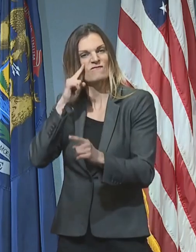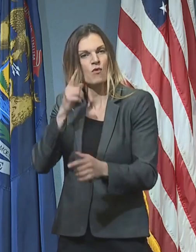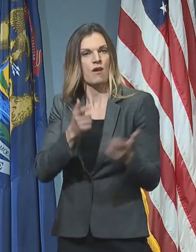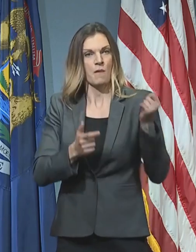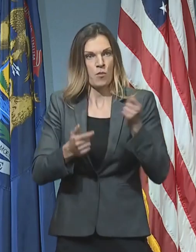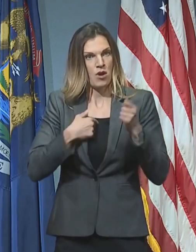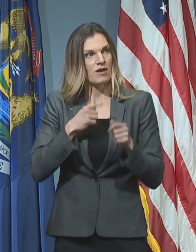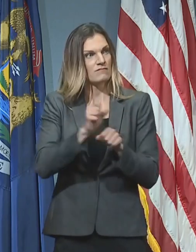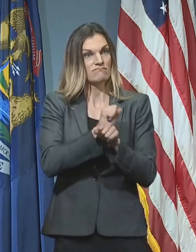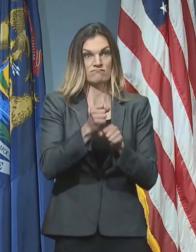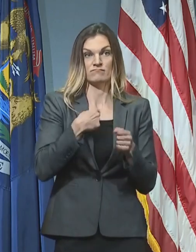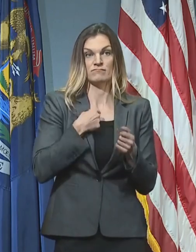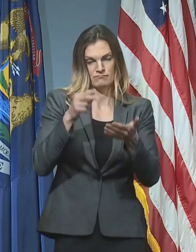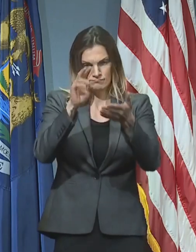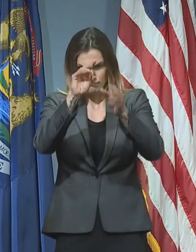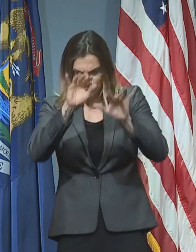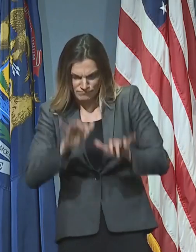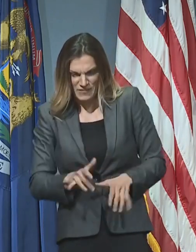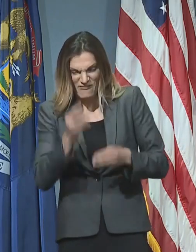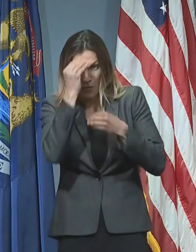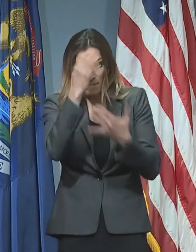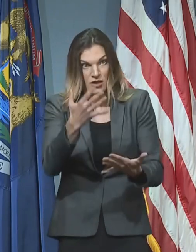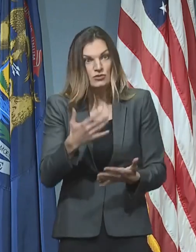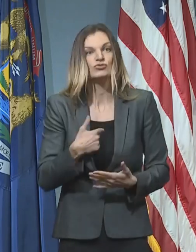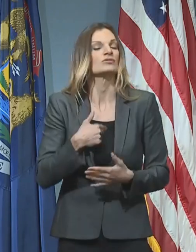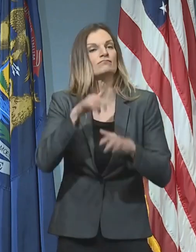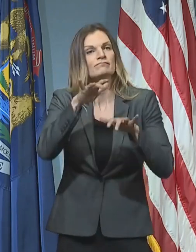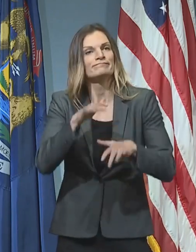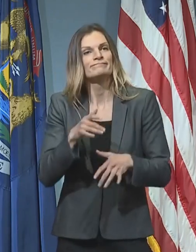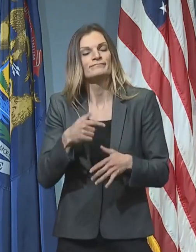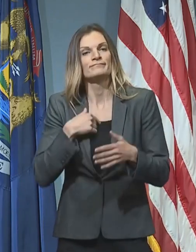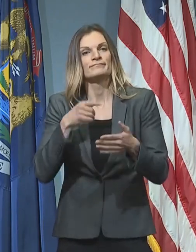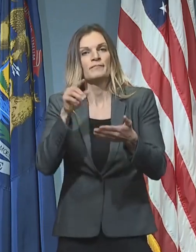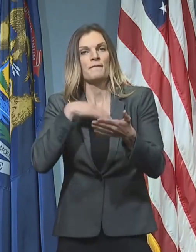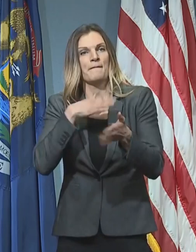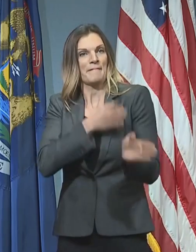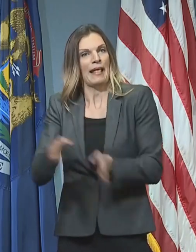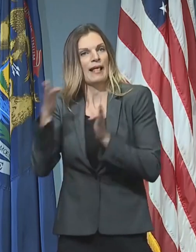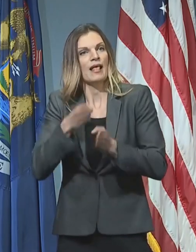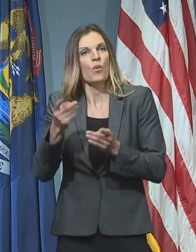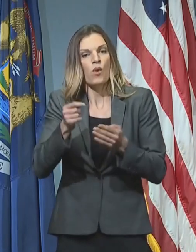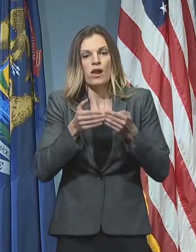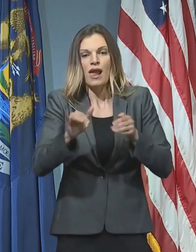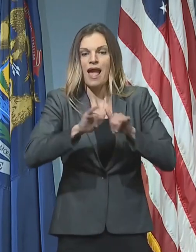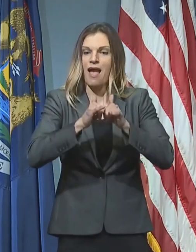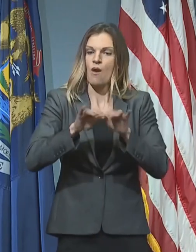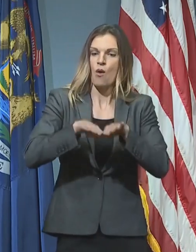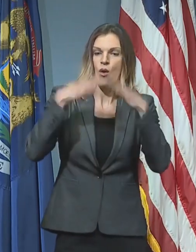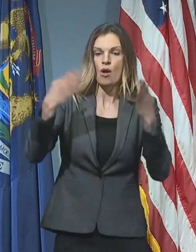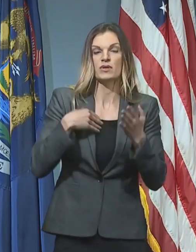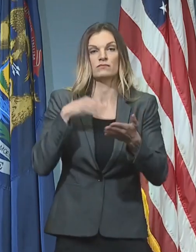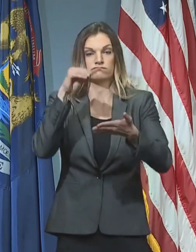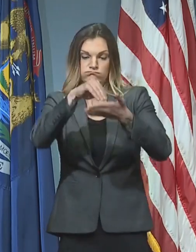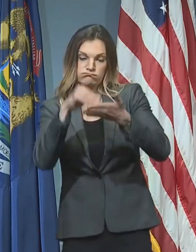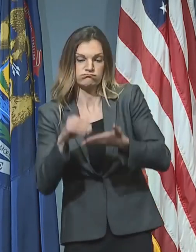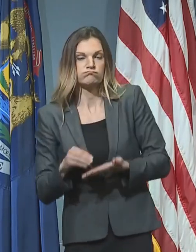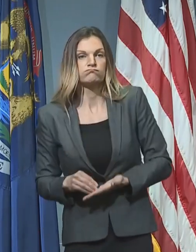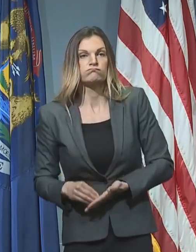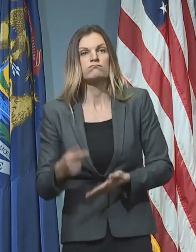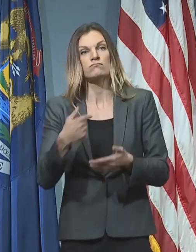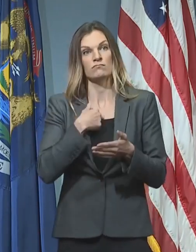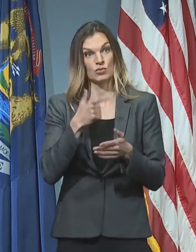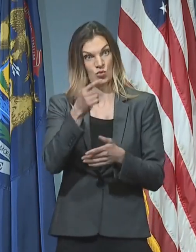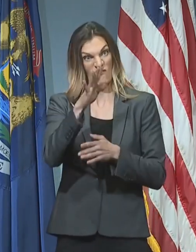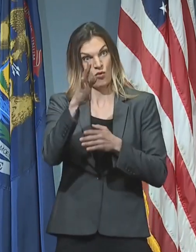plan and updated my employees' information and was received approval within 24 hours. I am very happy to